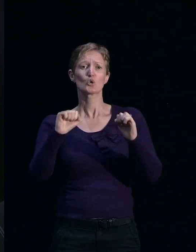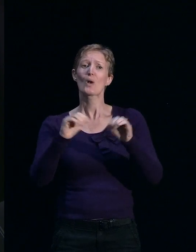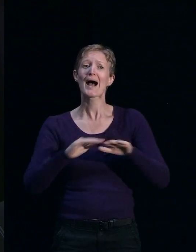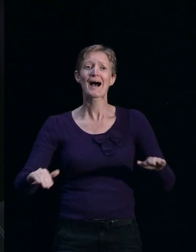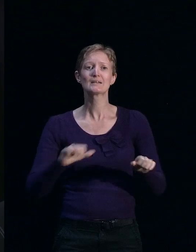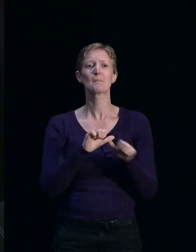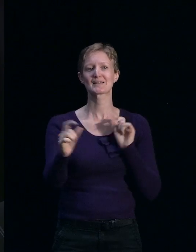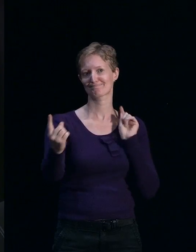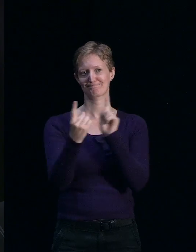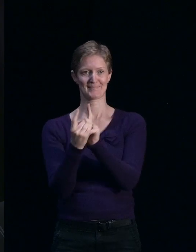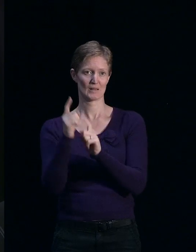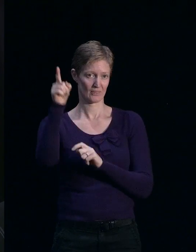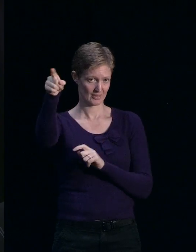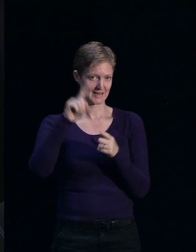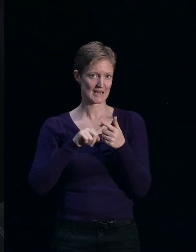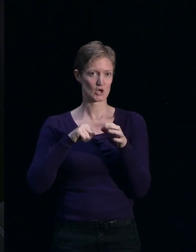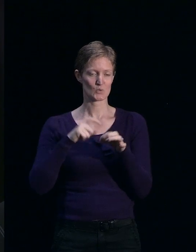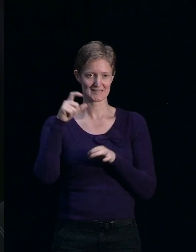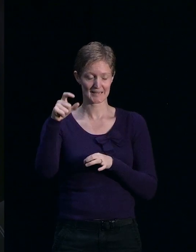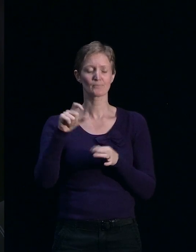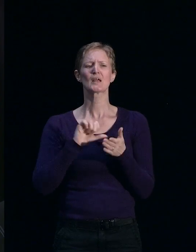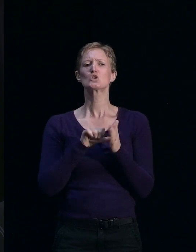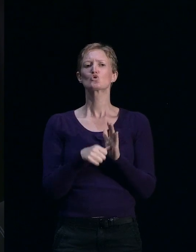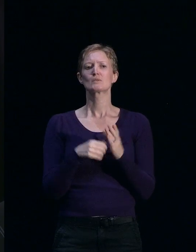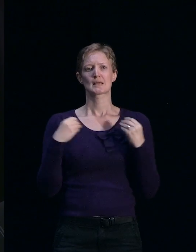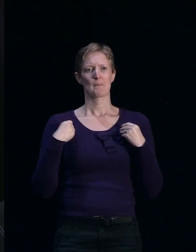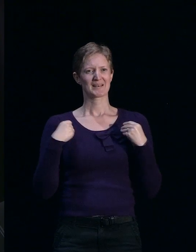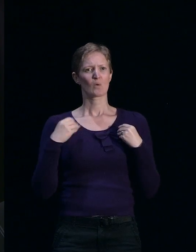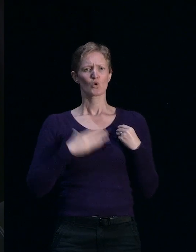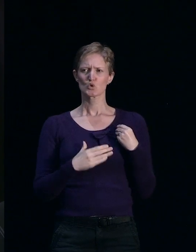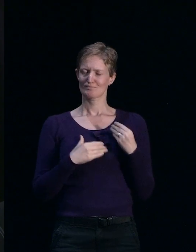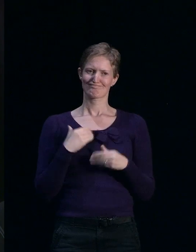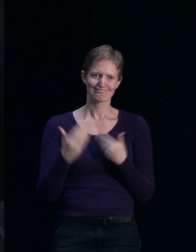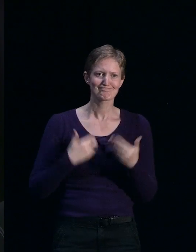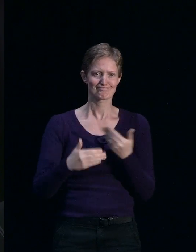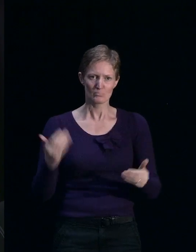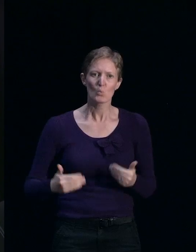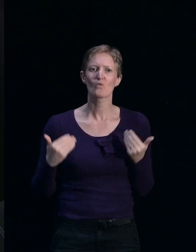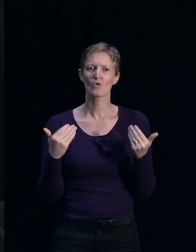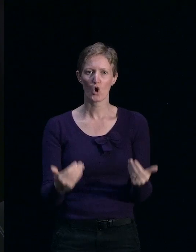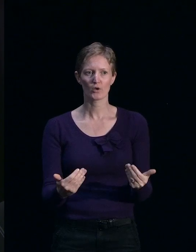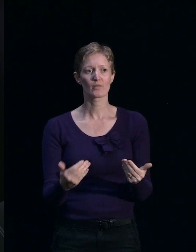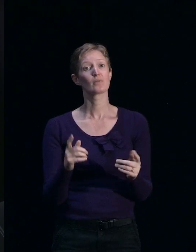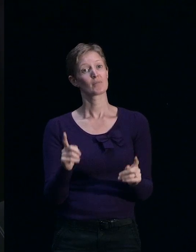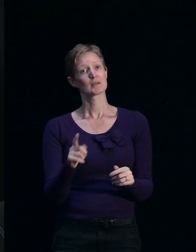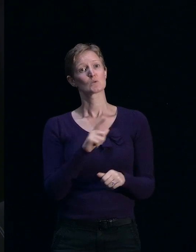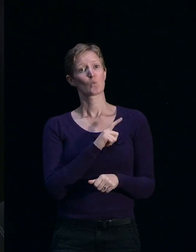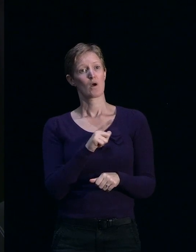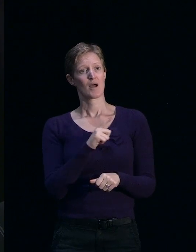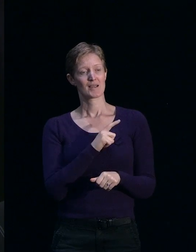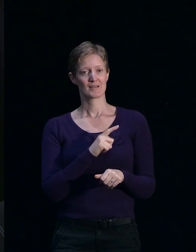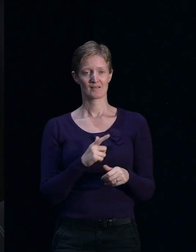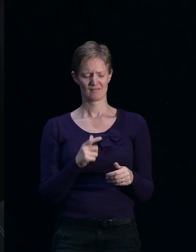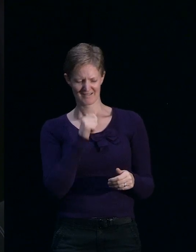But from an insurance point of view, insurers are keen to keep things moving. So in most cases, we won't allow a land